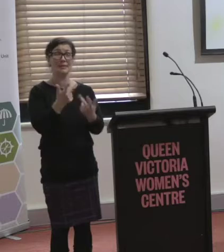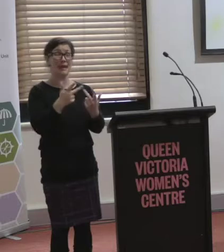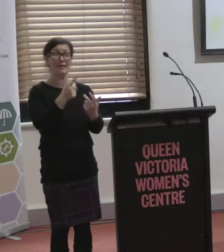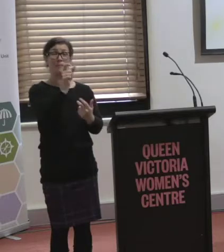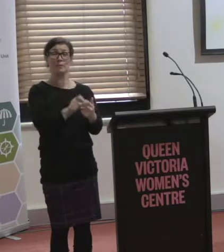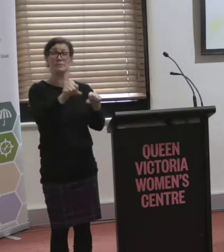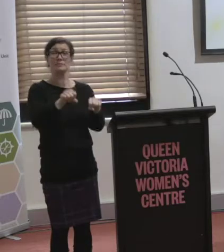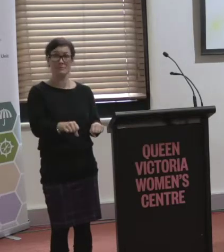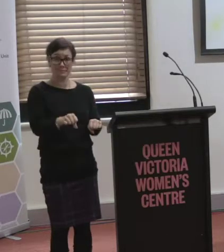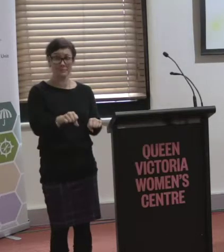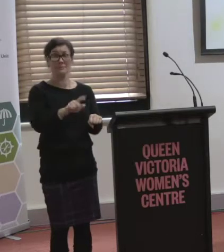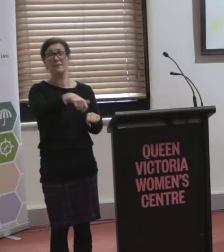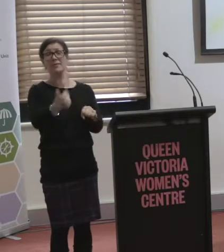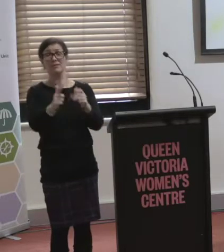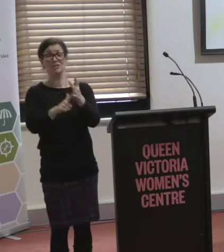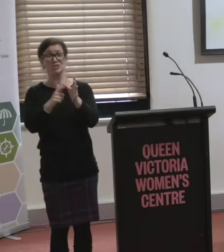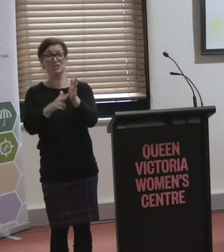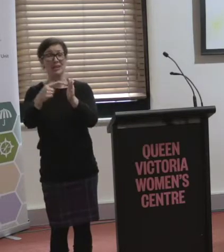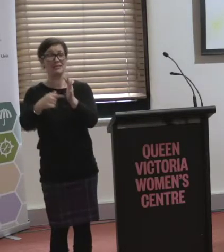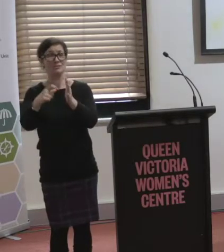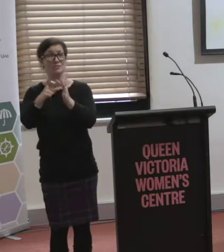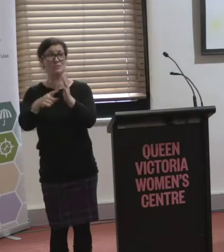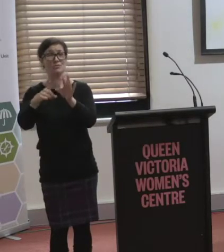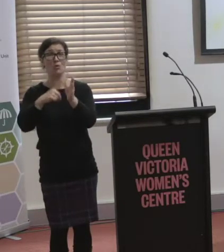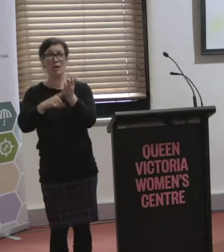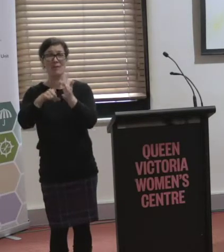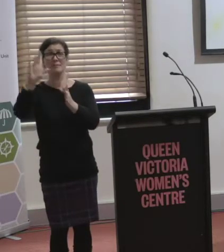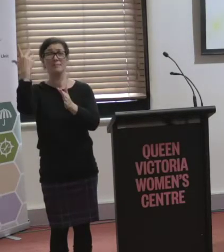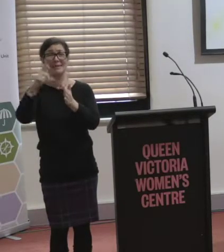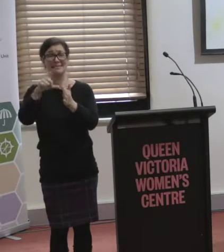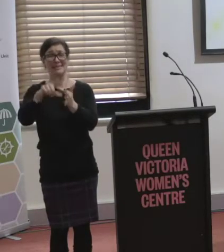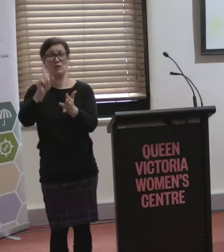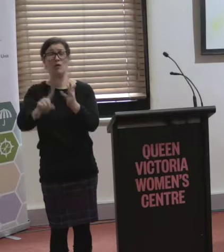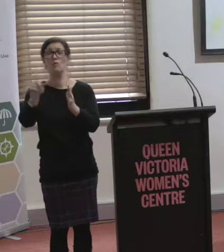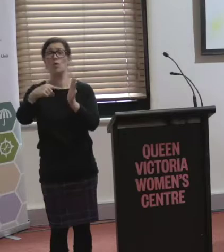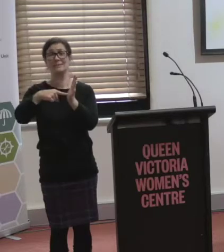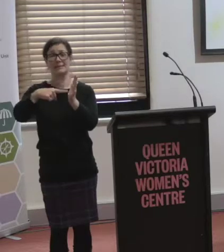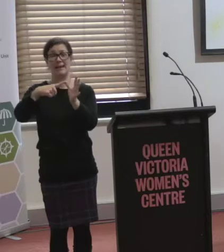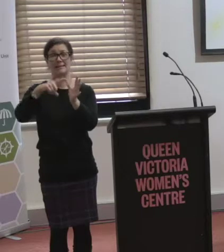Janet Daw, local government, past CEO of TAC.